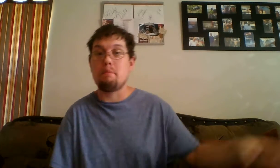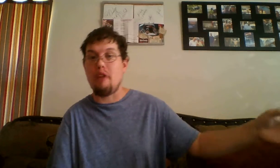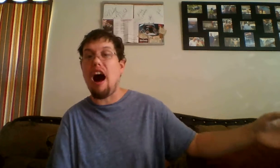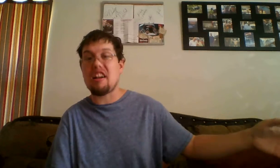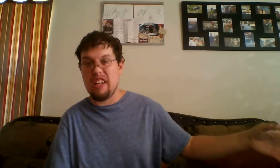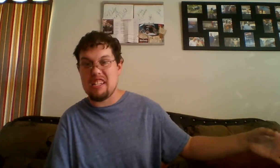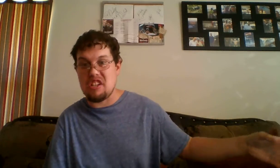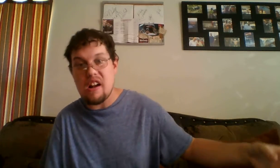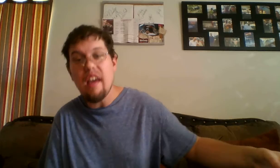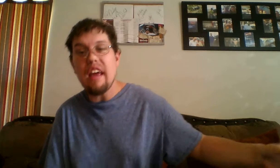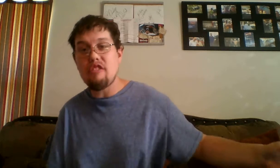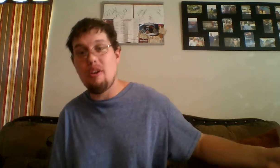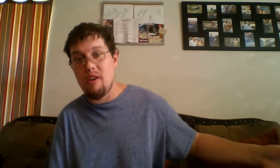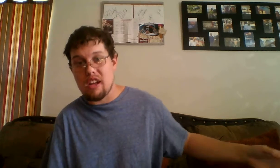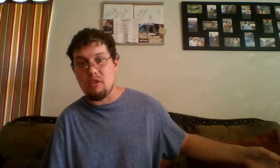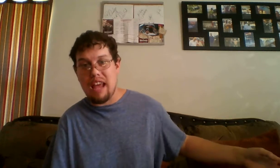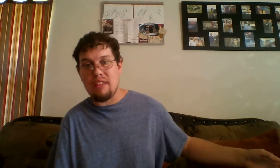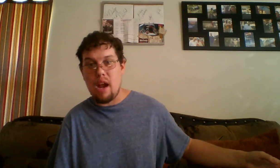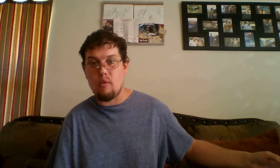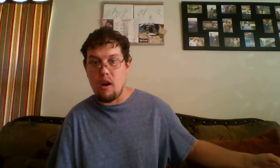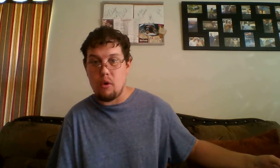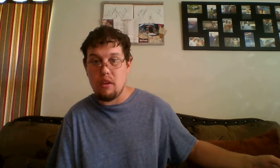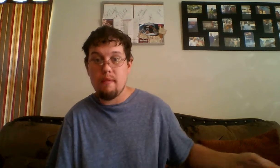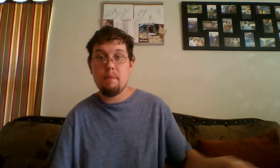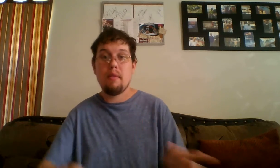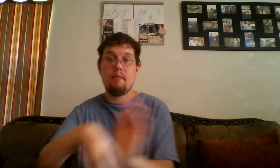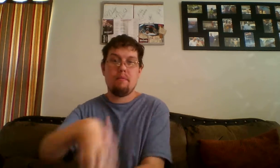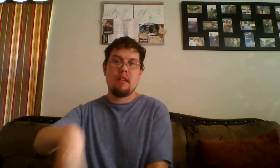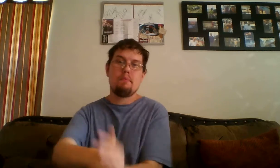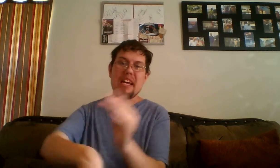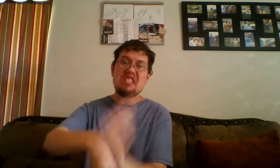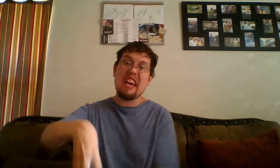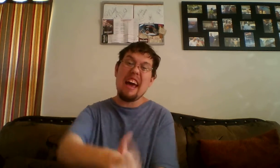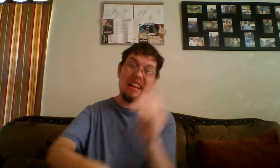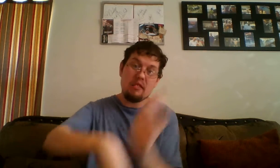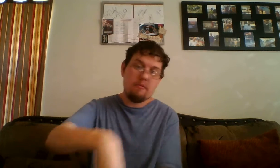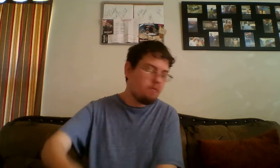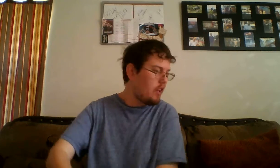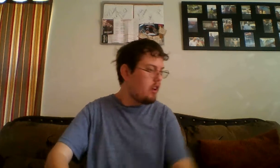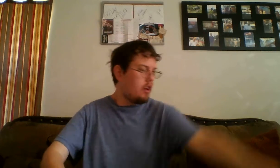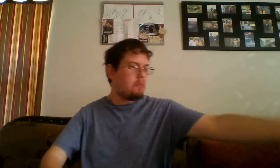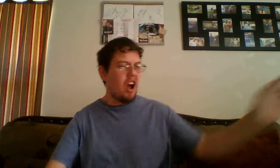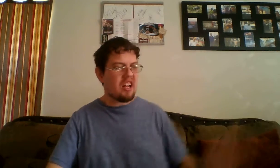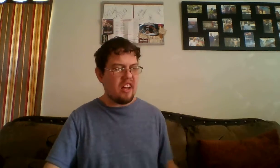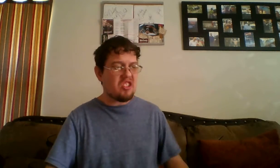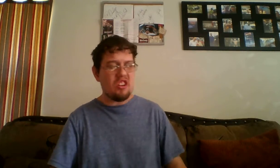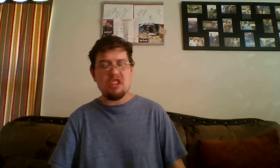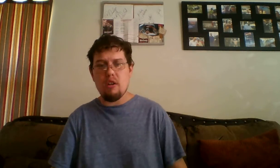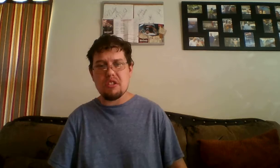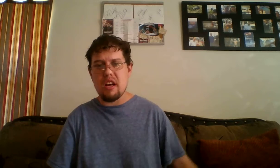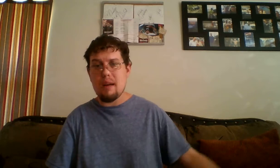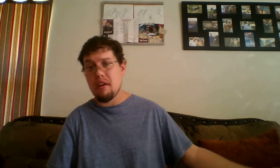Brock Lesnar if they want to go down that road. Piece of cake. Brock Lesnar shows up.